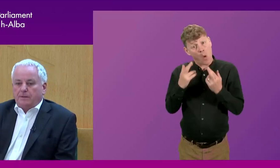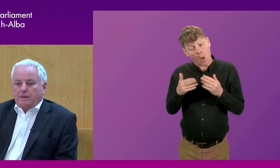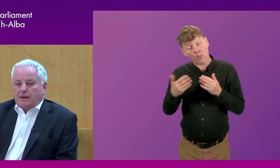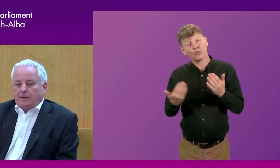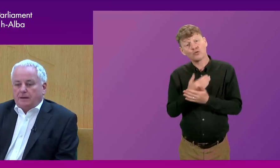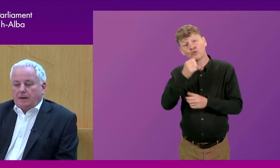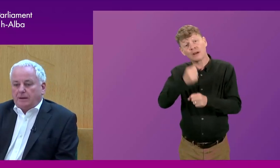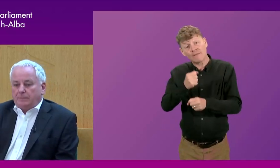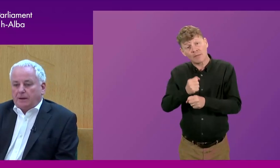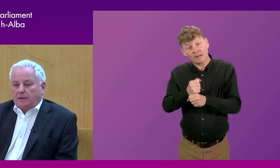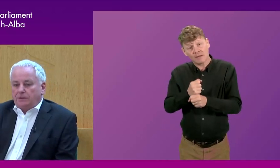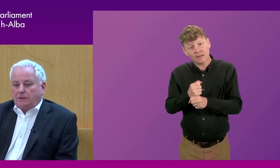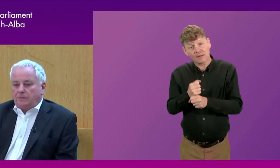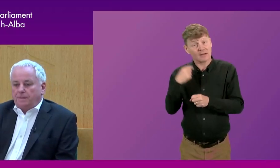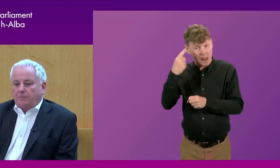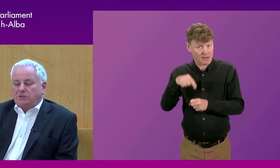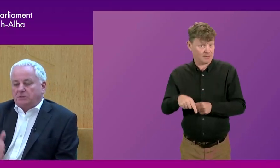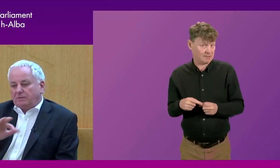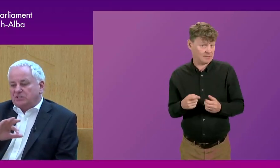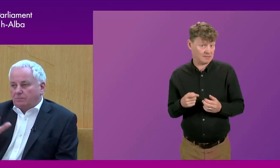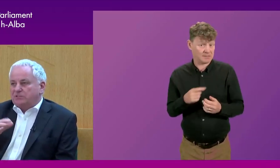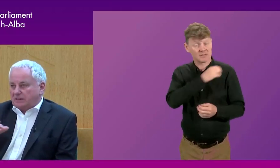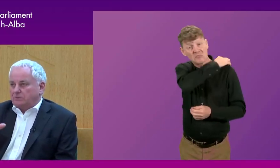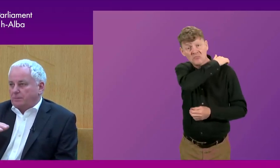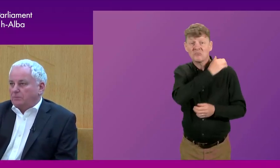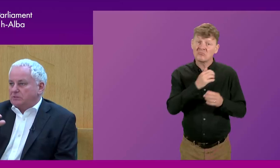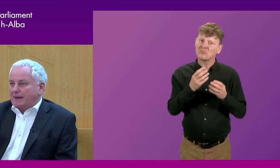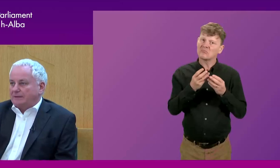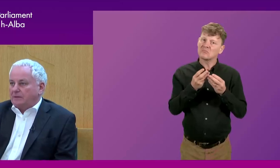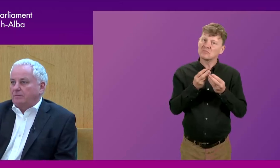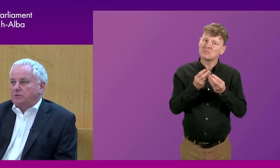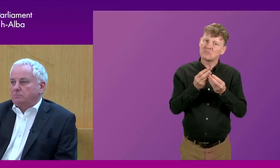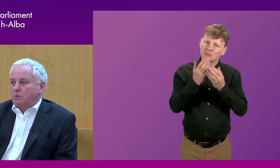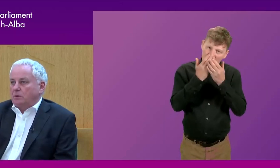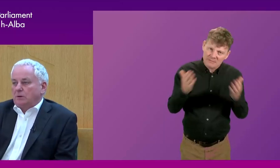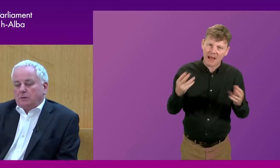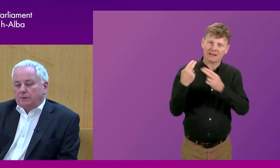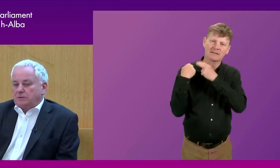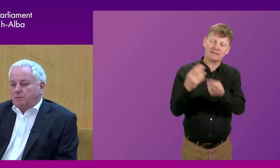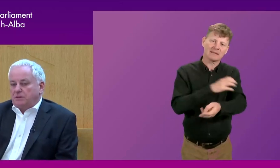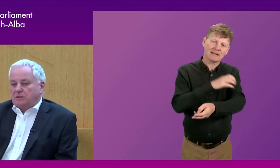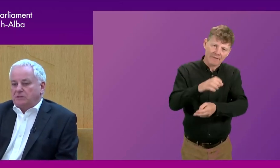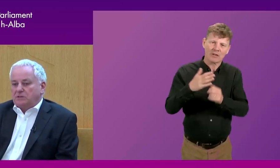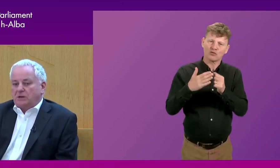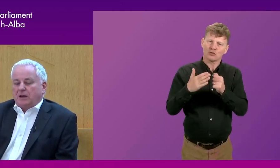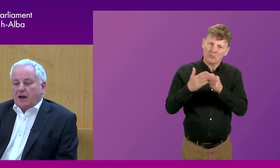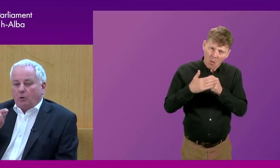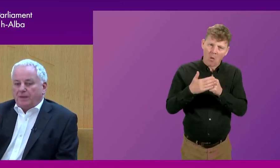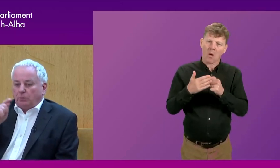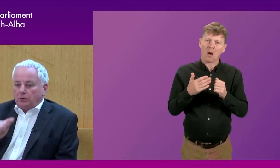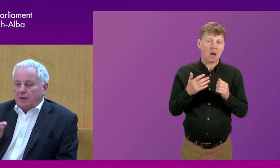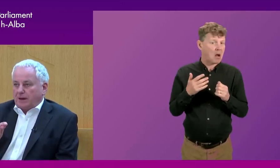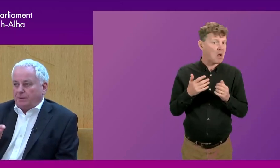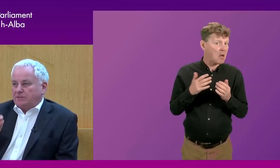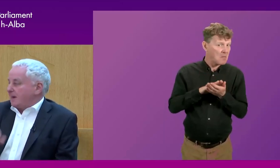in London, which has given some signals about respecting devolution more than its predecessors, I